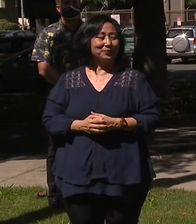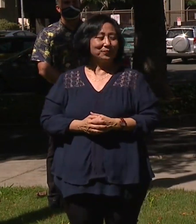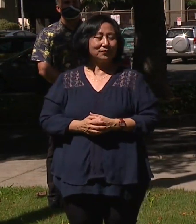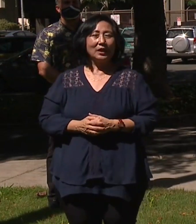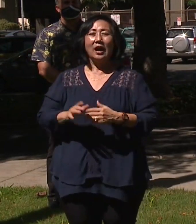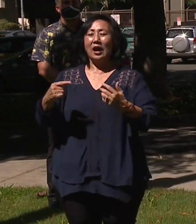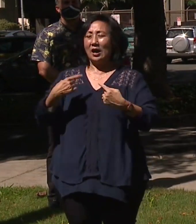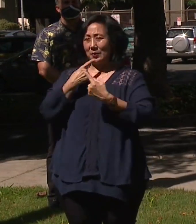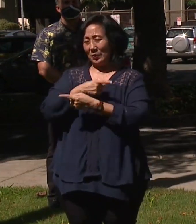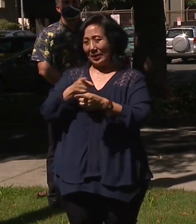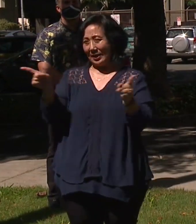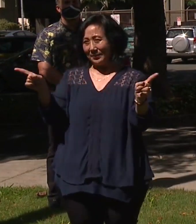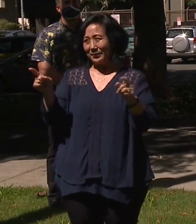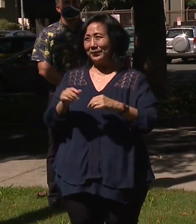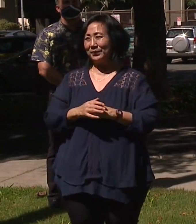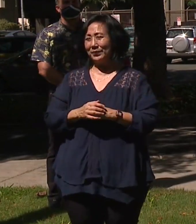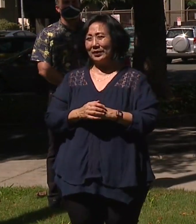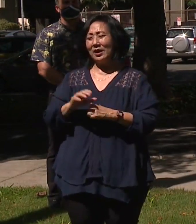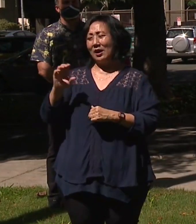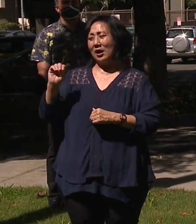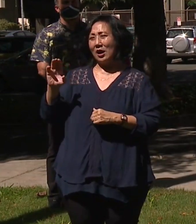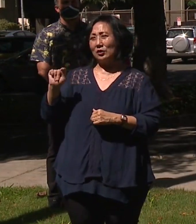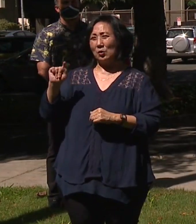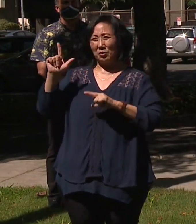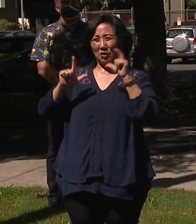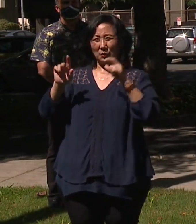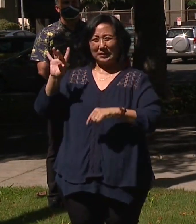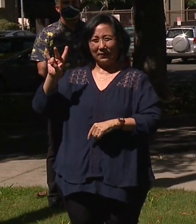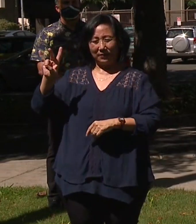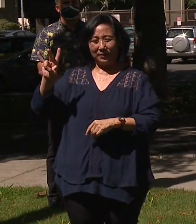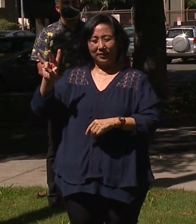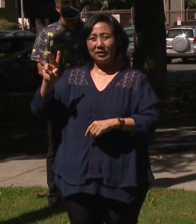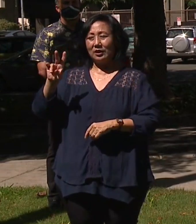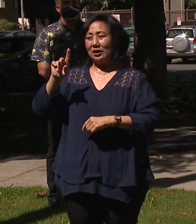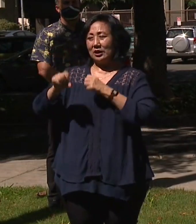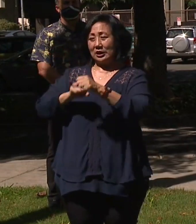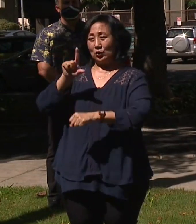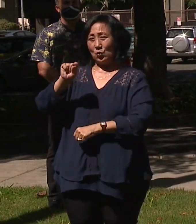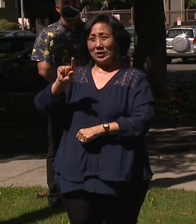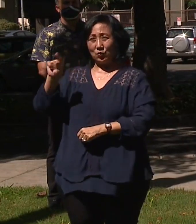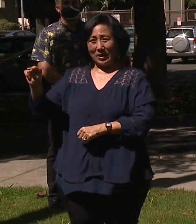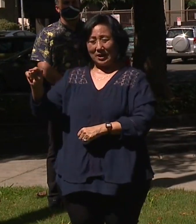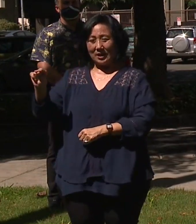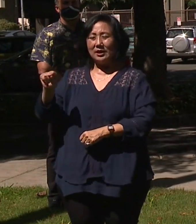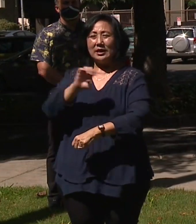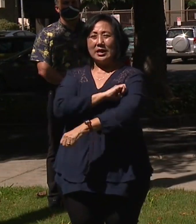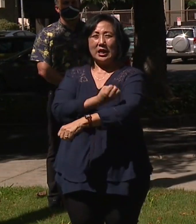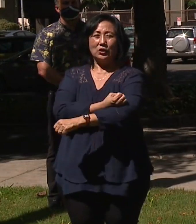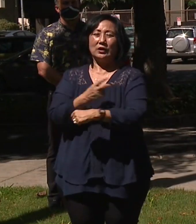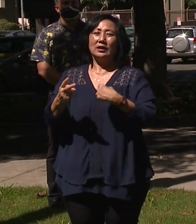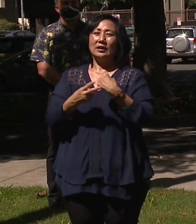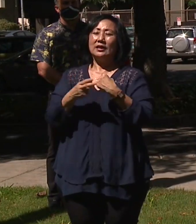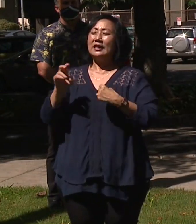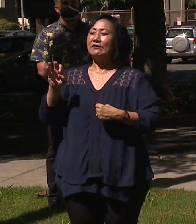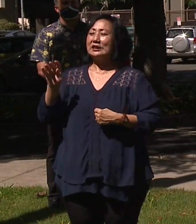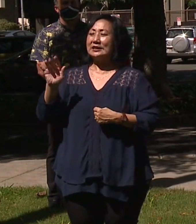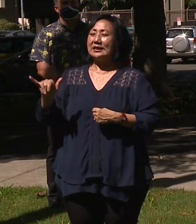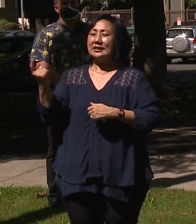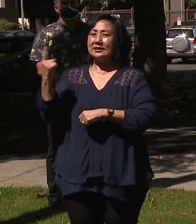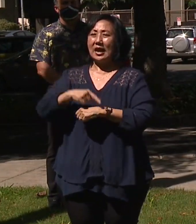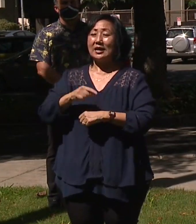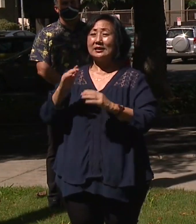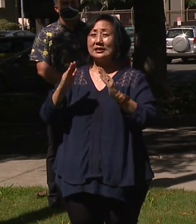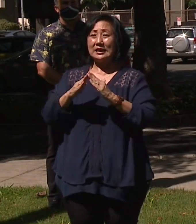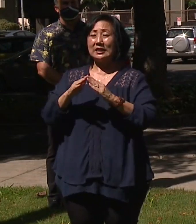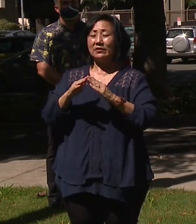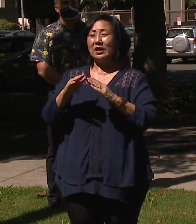do hereby proclaim October 7th, 2020, Energy Efficiency Day in the City and County of Honolulu. And